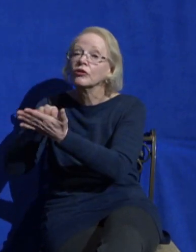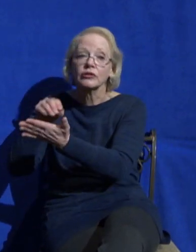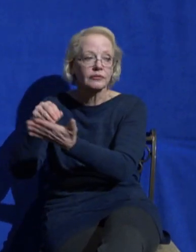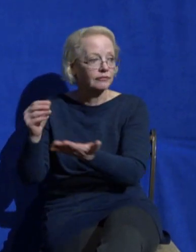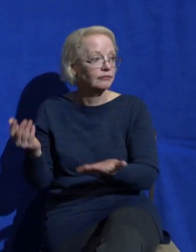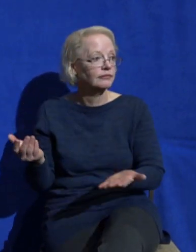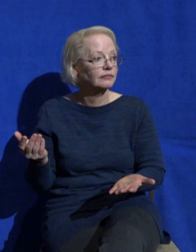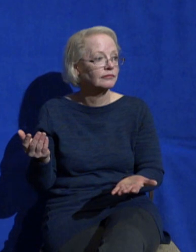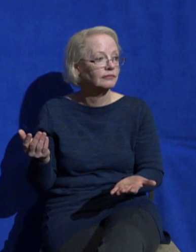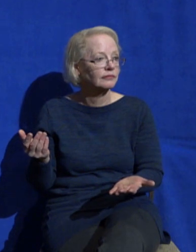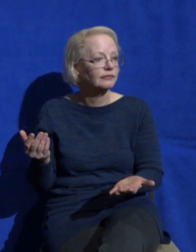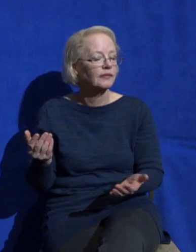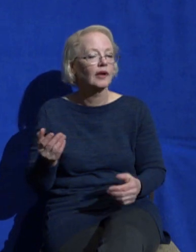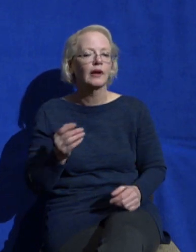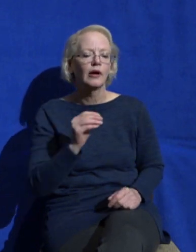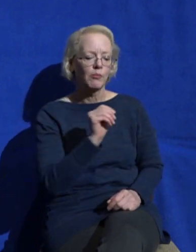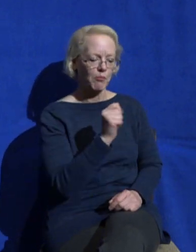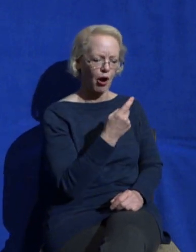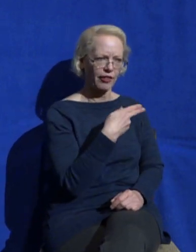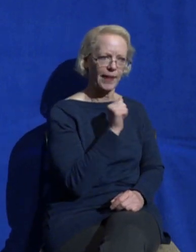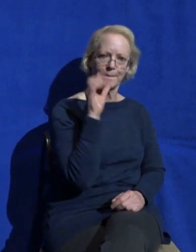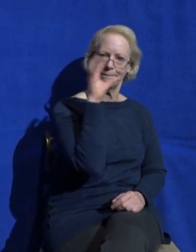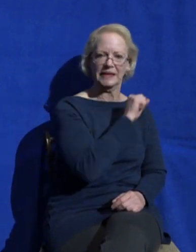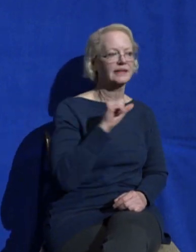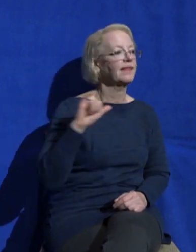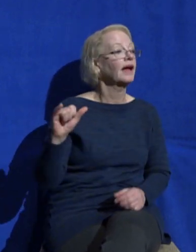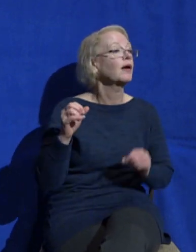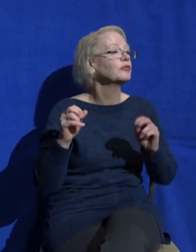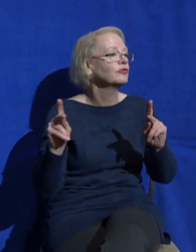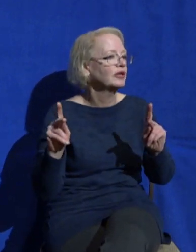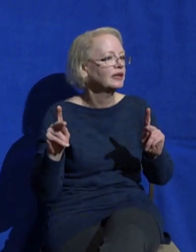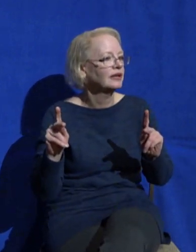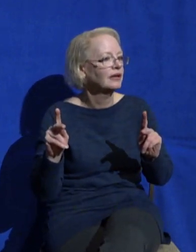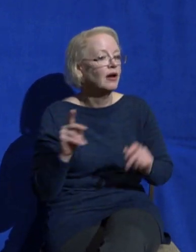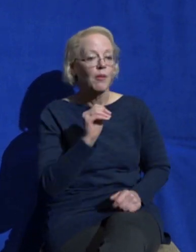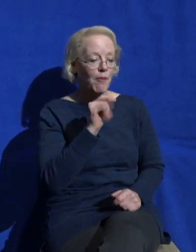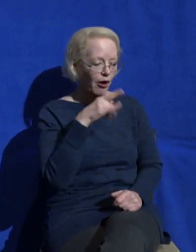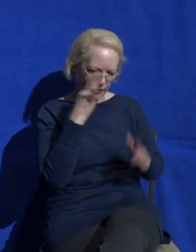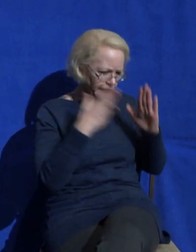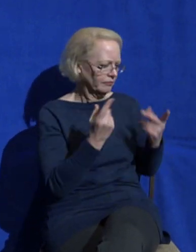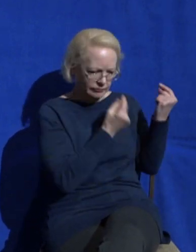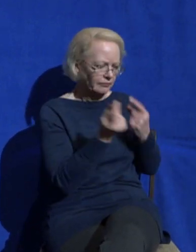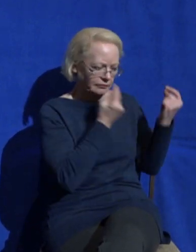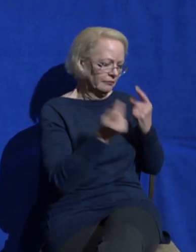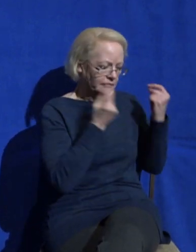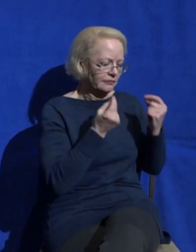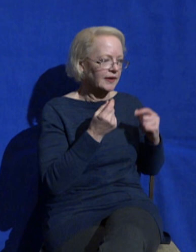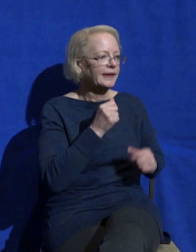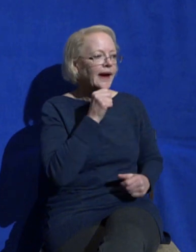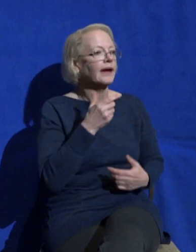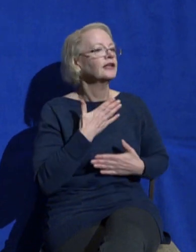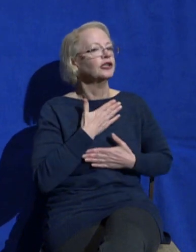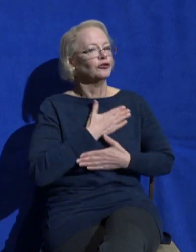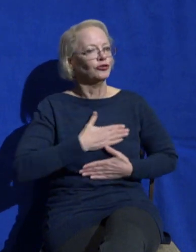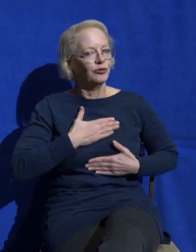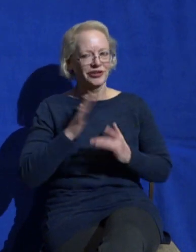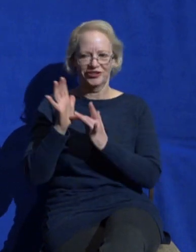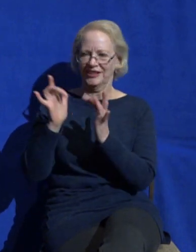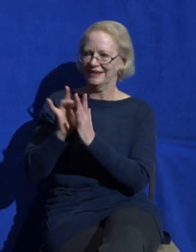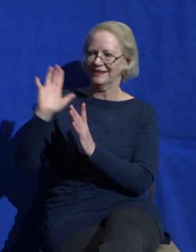But Martha was missing out on the opportunity to stop and enjoy the presence of Jesus. She's doing all of these good things